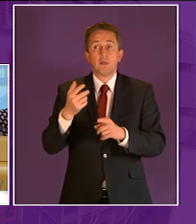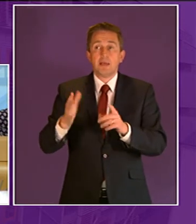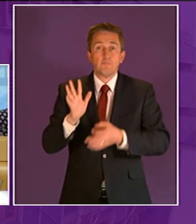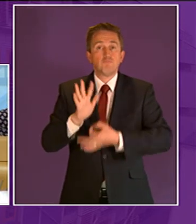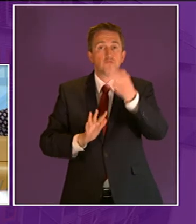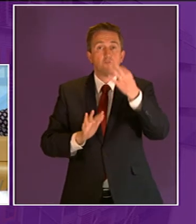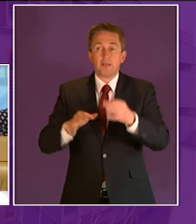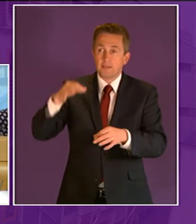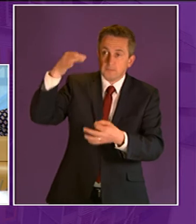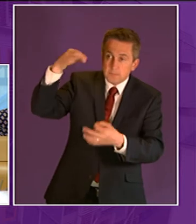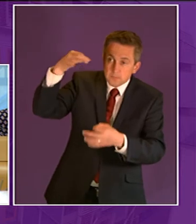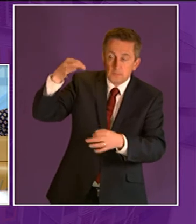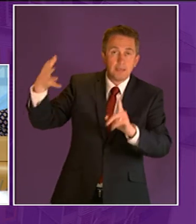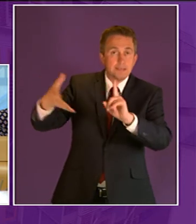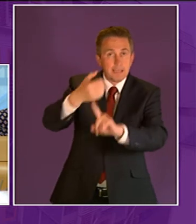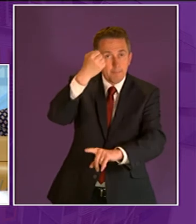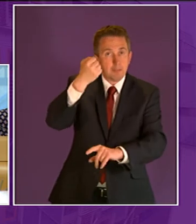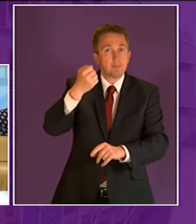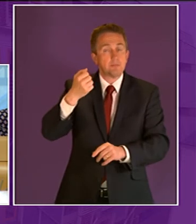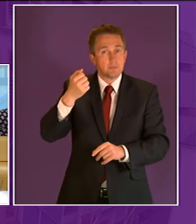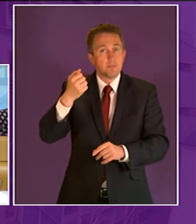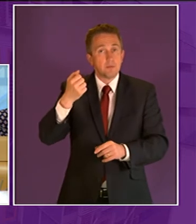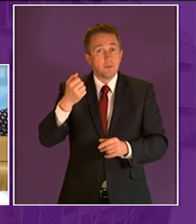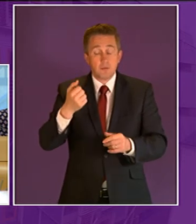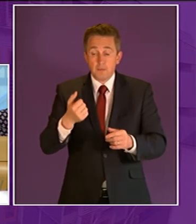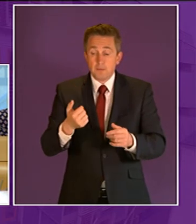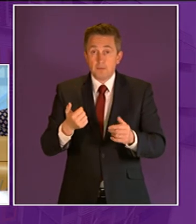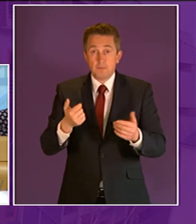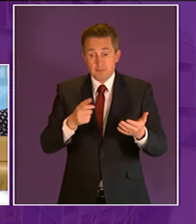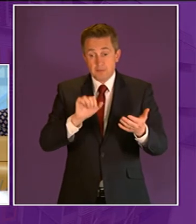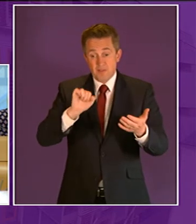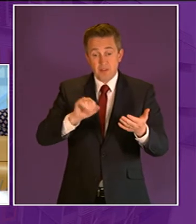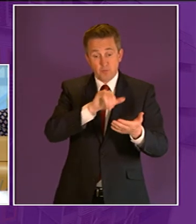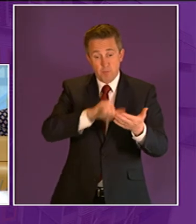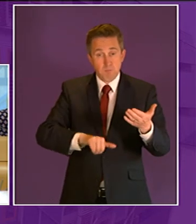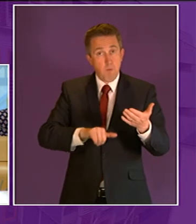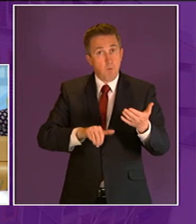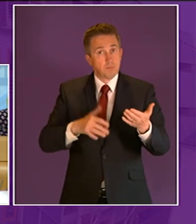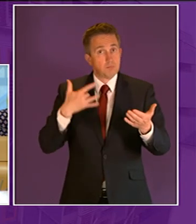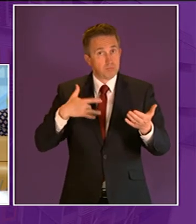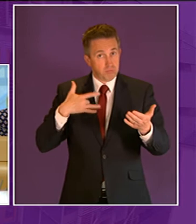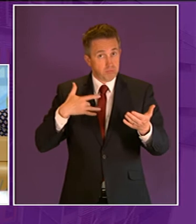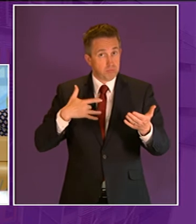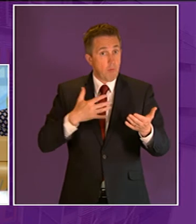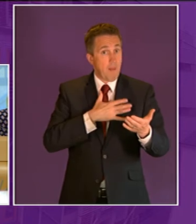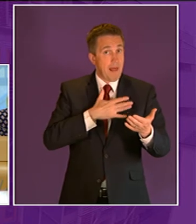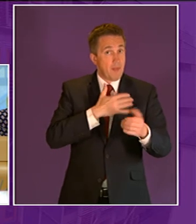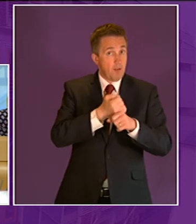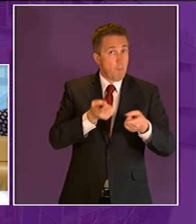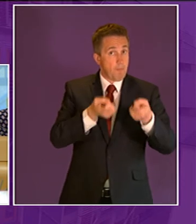in schools and again there are some useful comments in this paper which i'd want to refer the minister to hopefully he'll have a chance to look at this